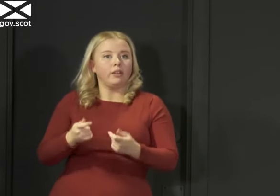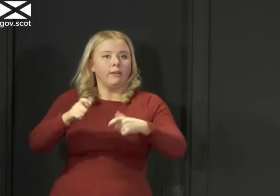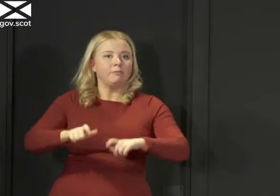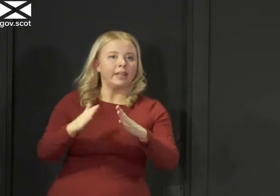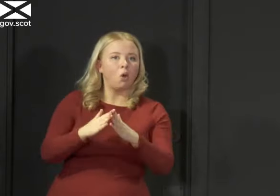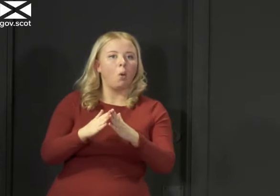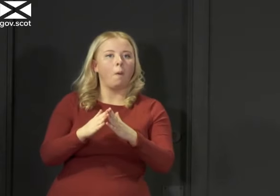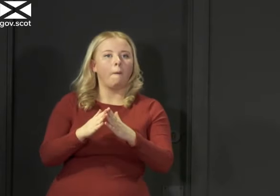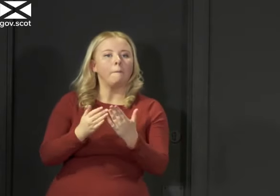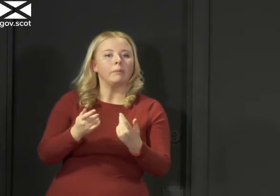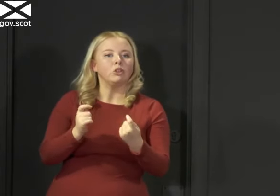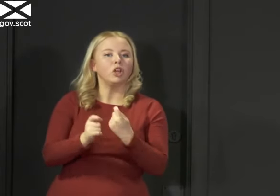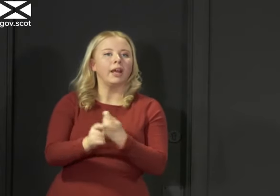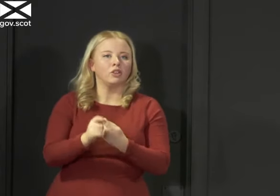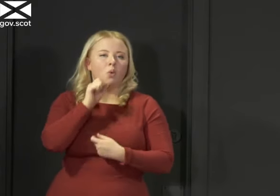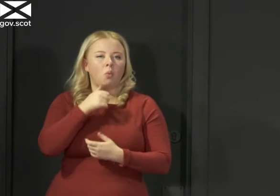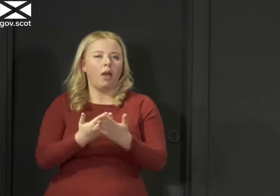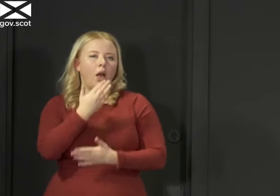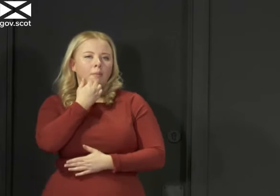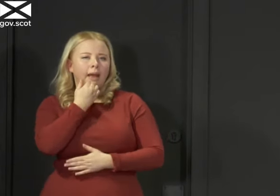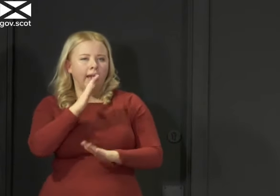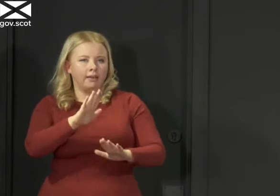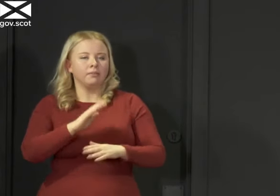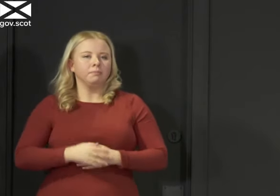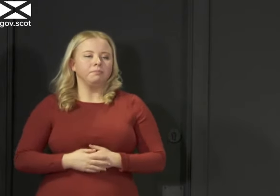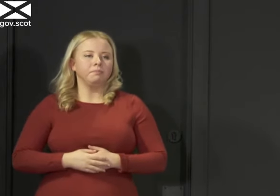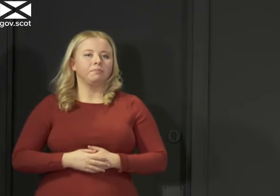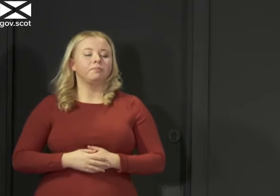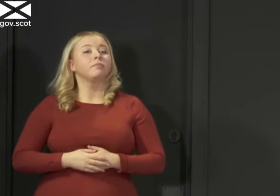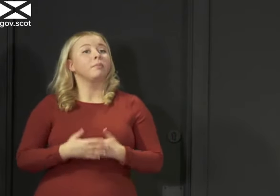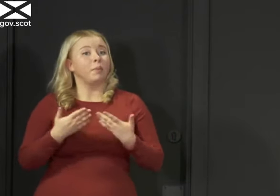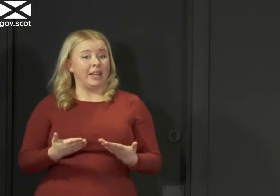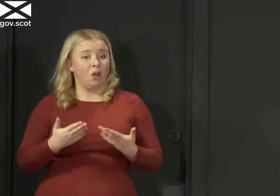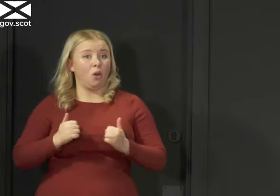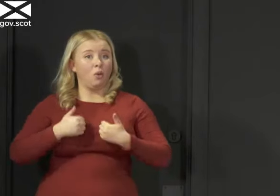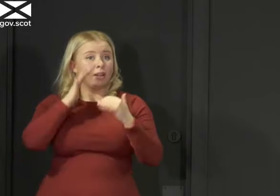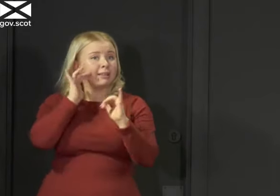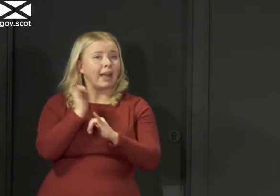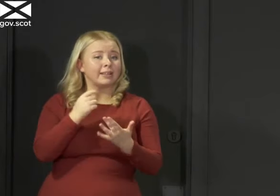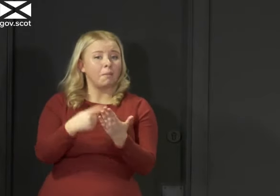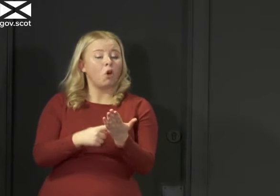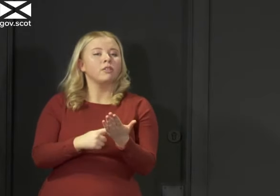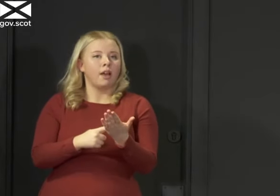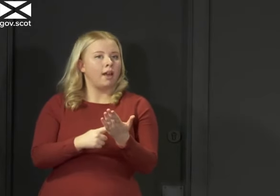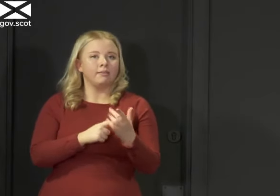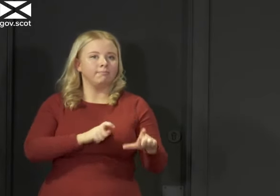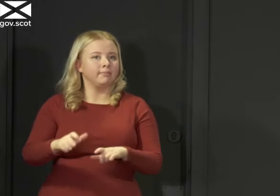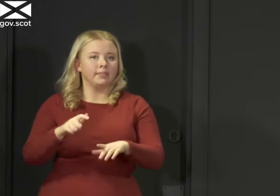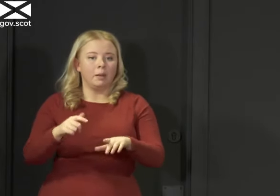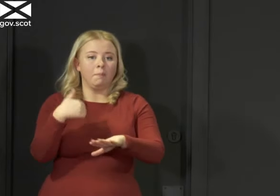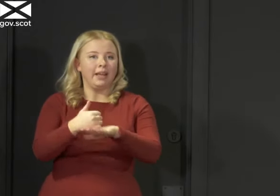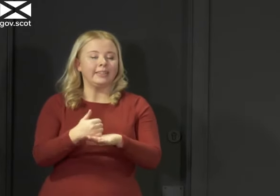on progress with that very shortly. However, at this stage, our testing policy continues to be based on three key